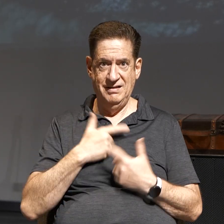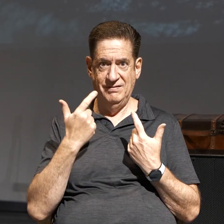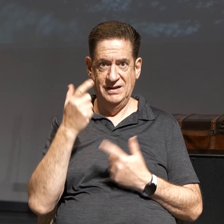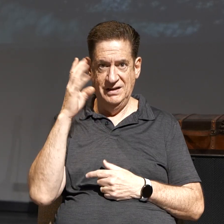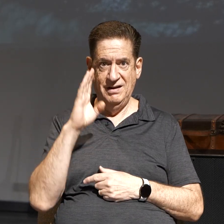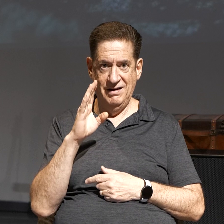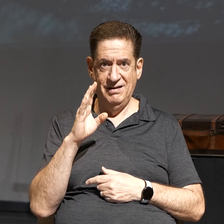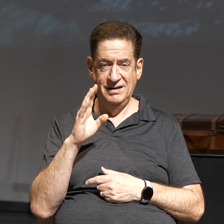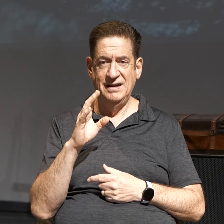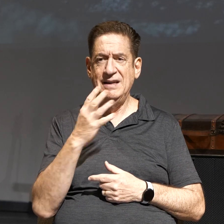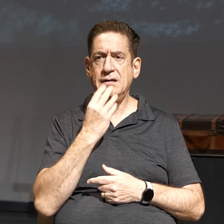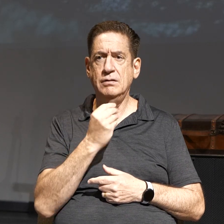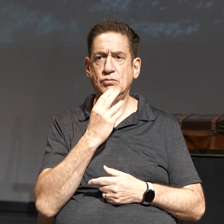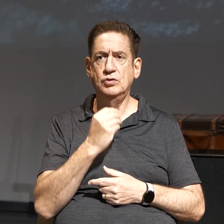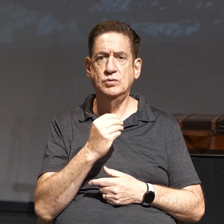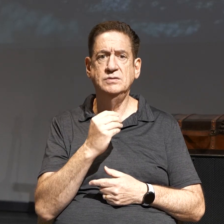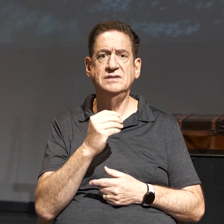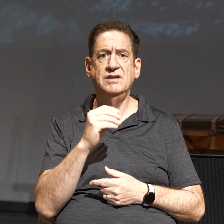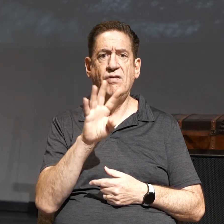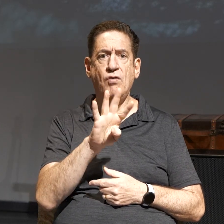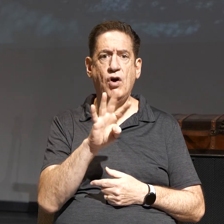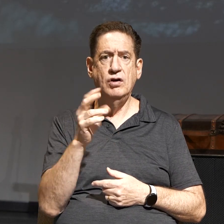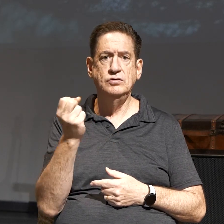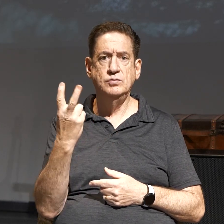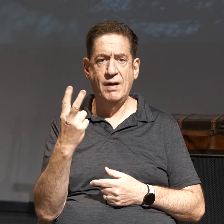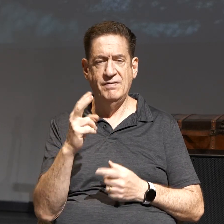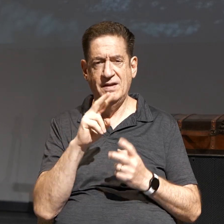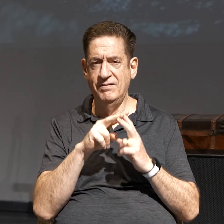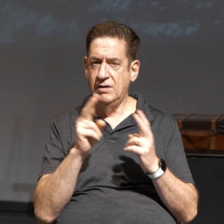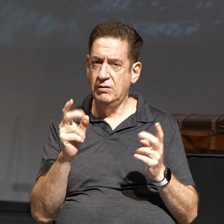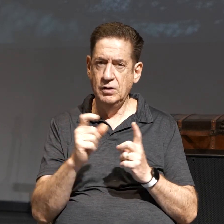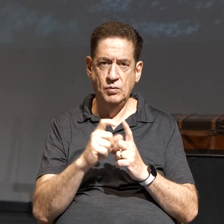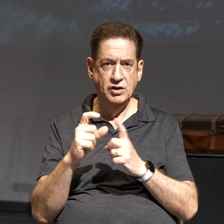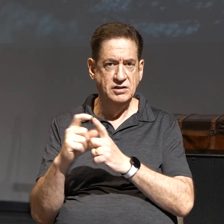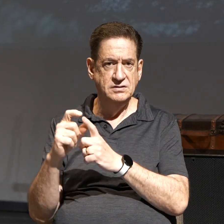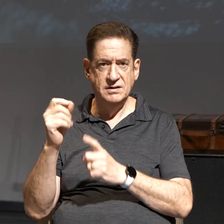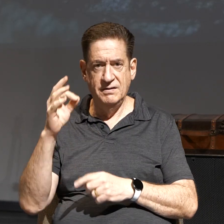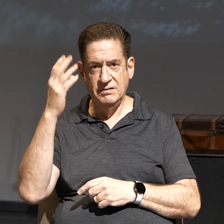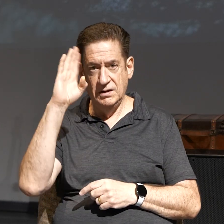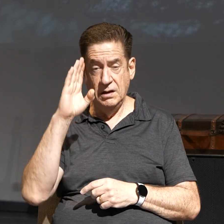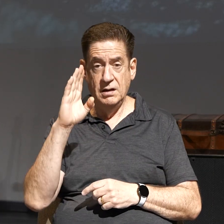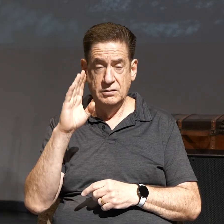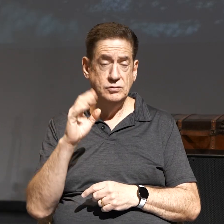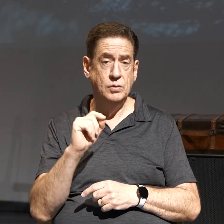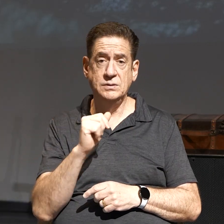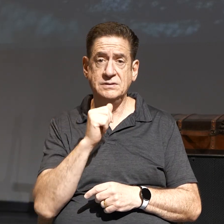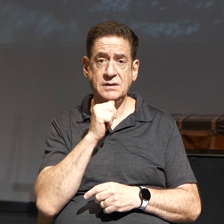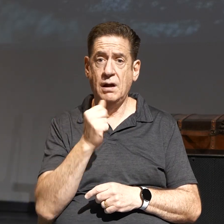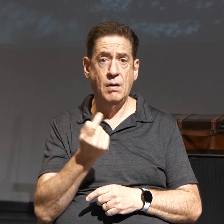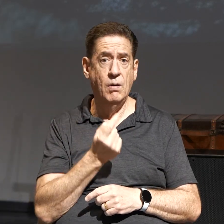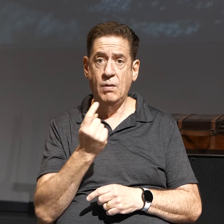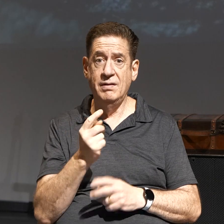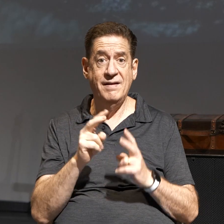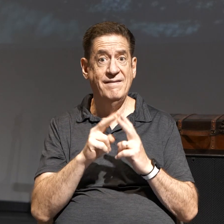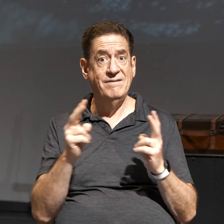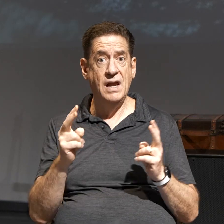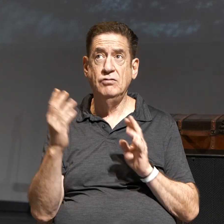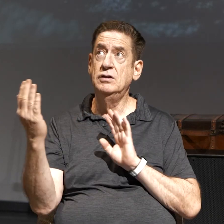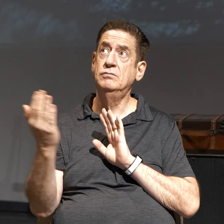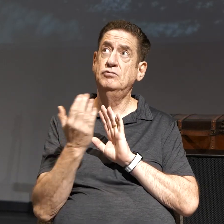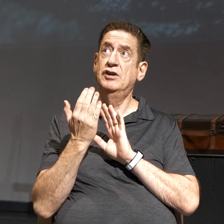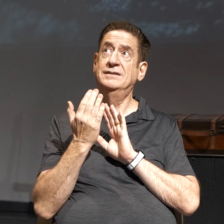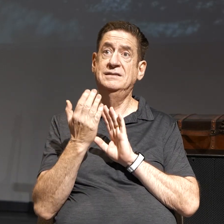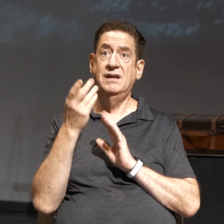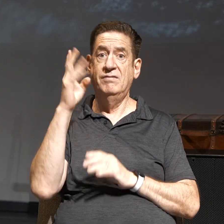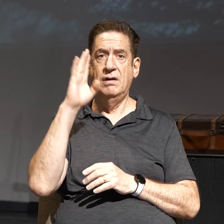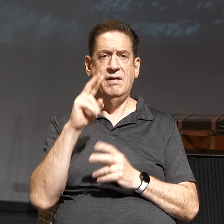12, the very words of God, 2 Timothy 3, 16 through 17, they're God-breathed. So it's not only the very presence of God,